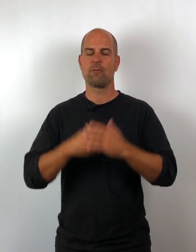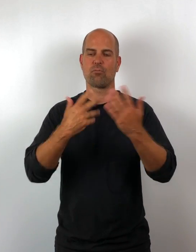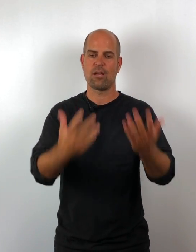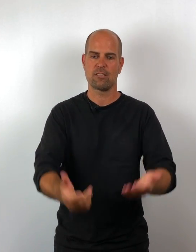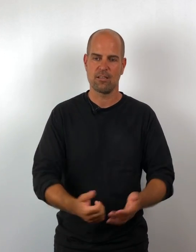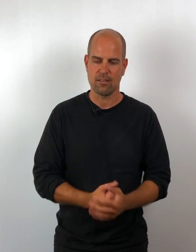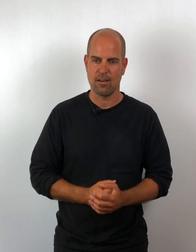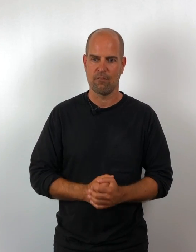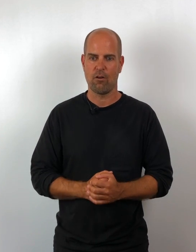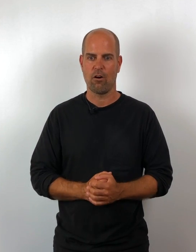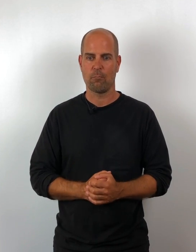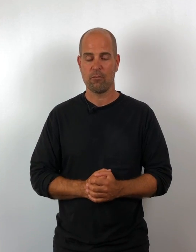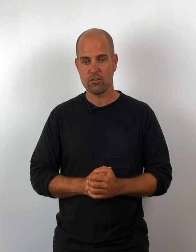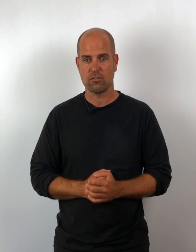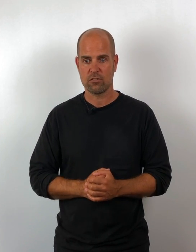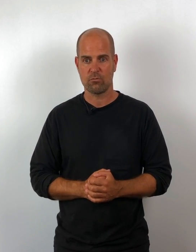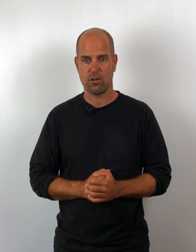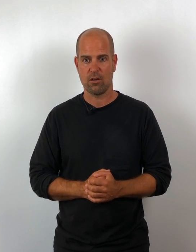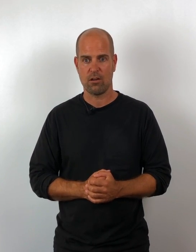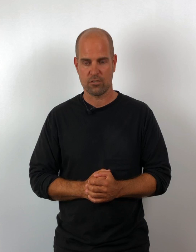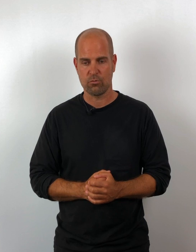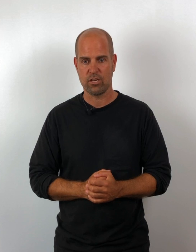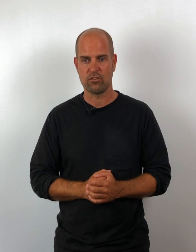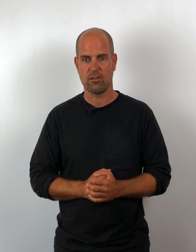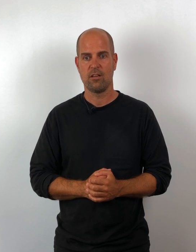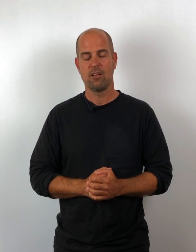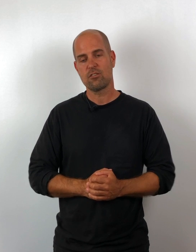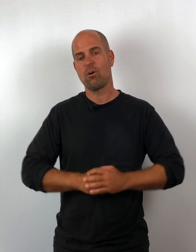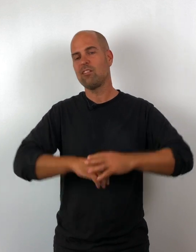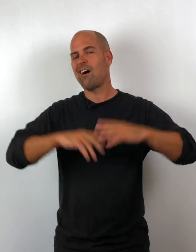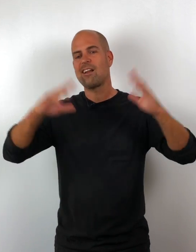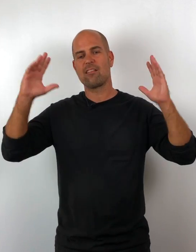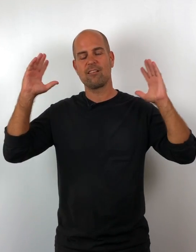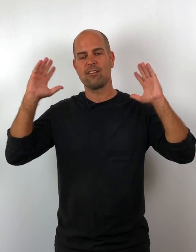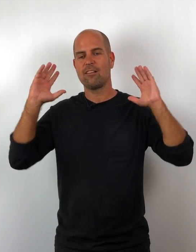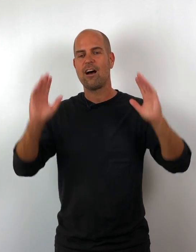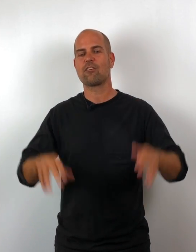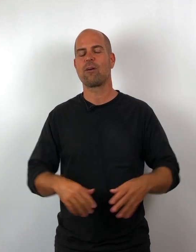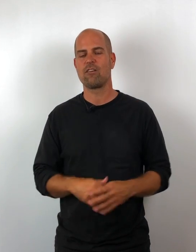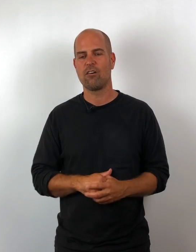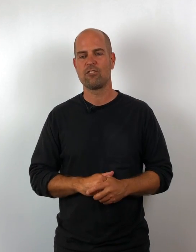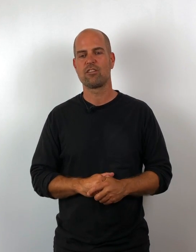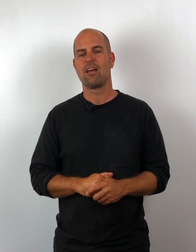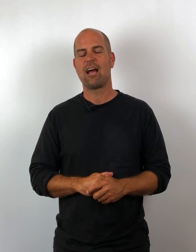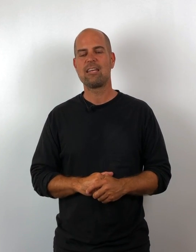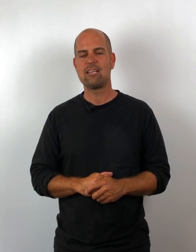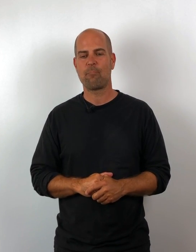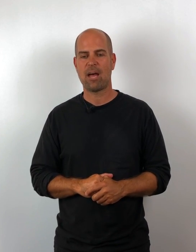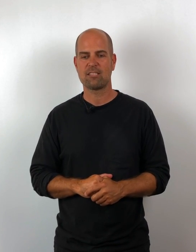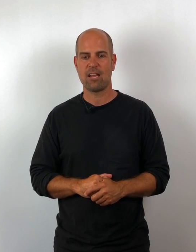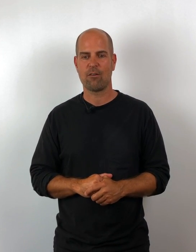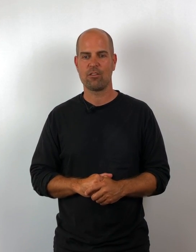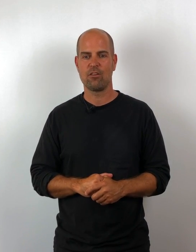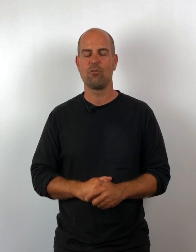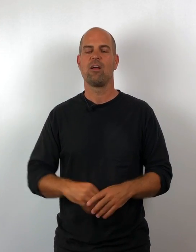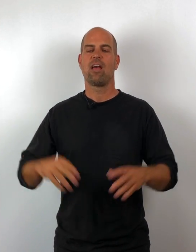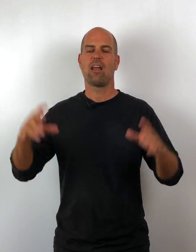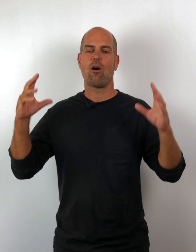president of our provincial association. So a lot of great knowledge I need to pass down to you. And I